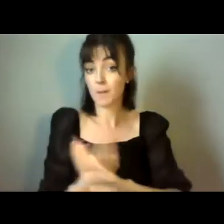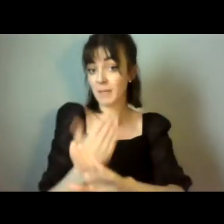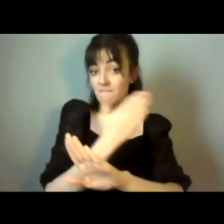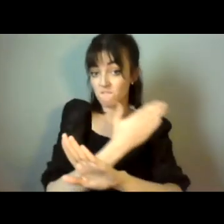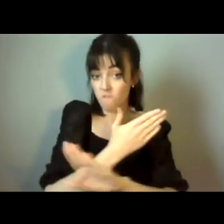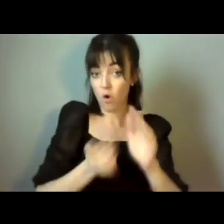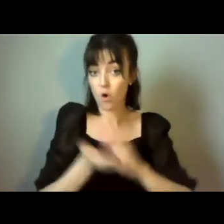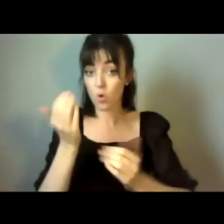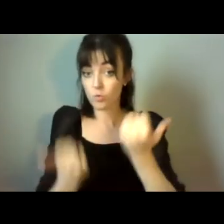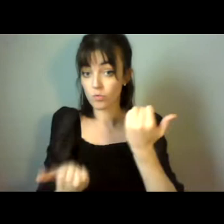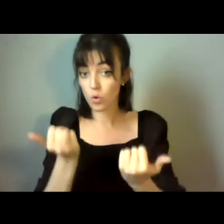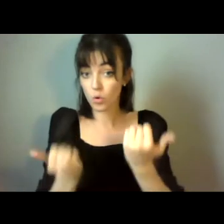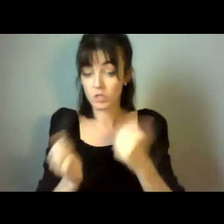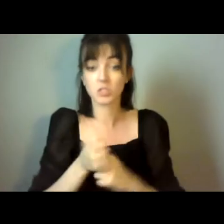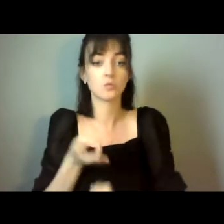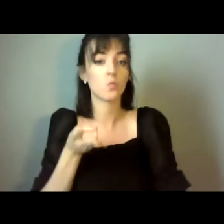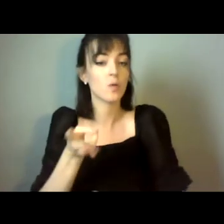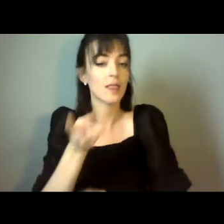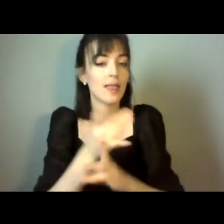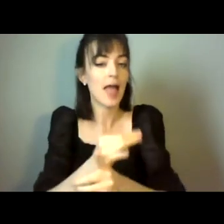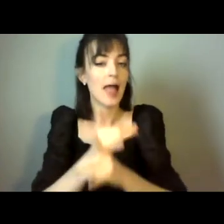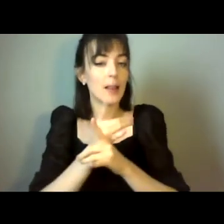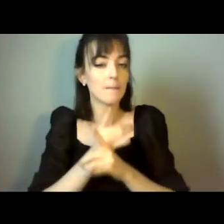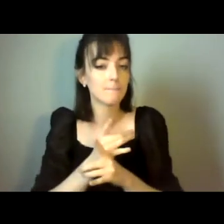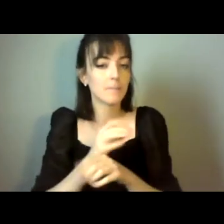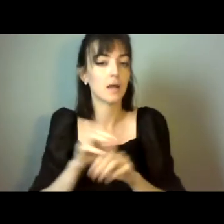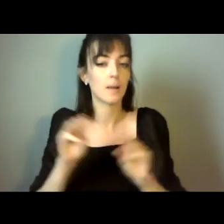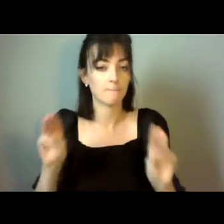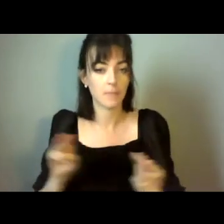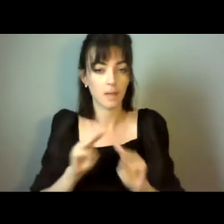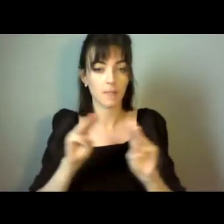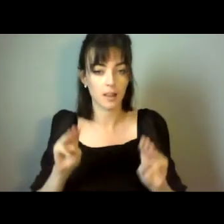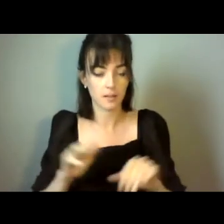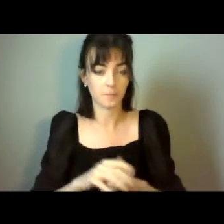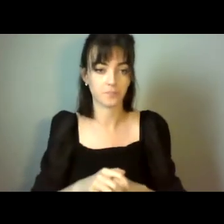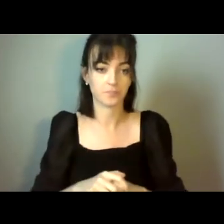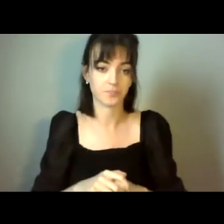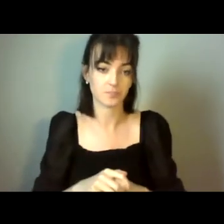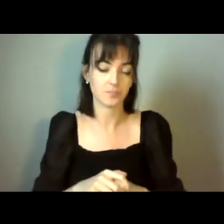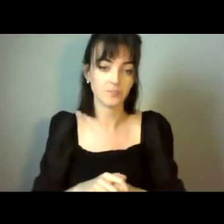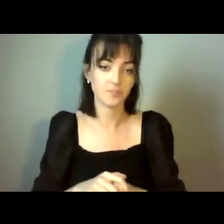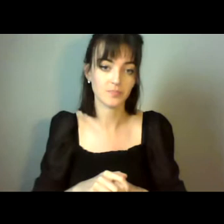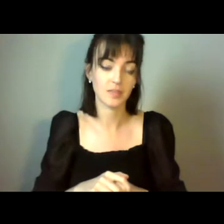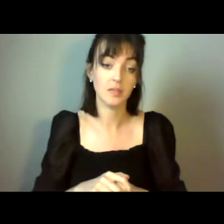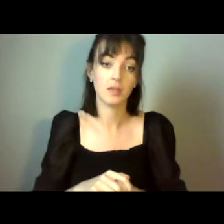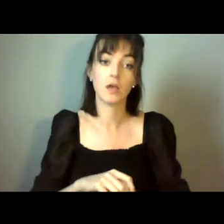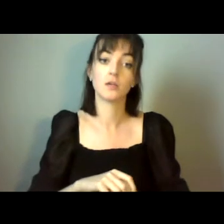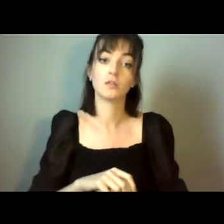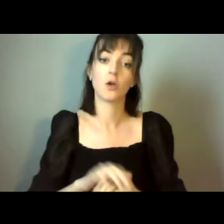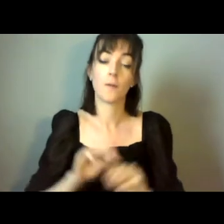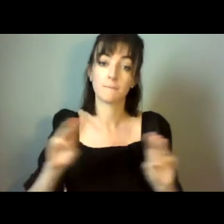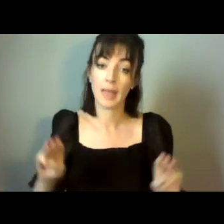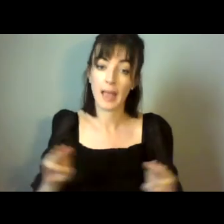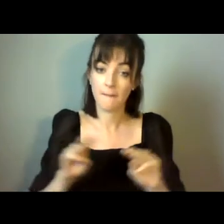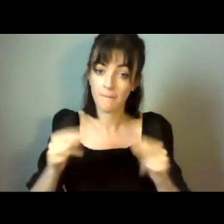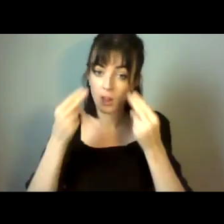people, people need to have someone in